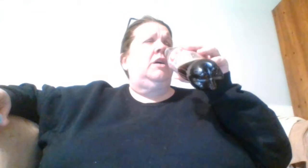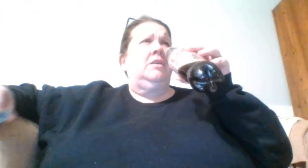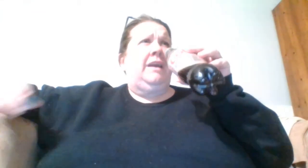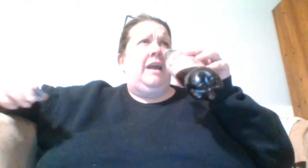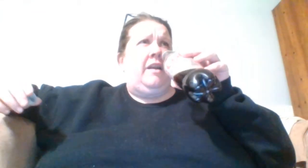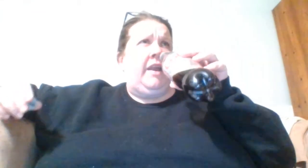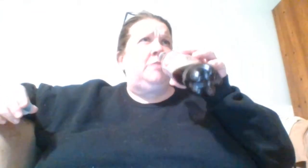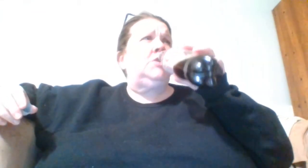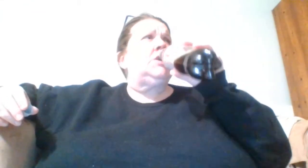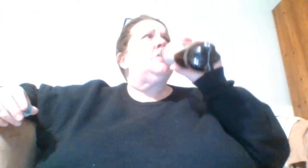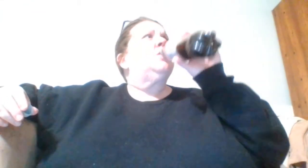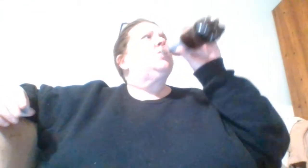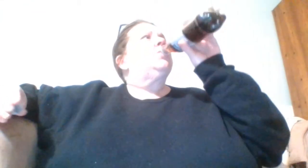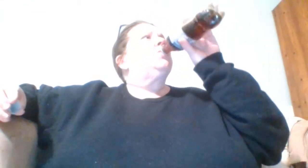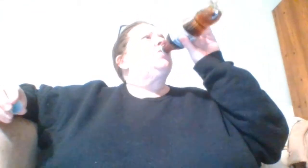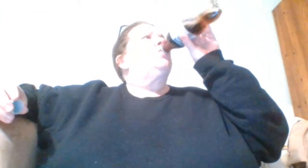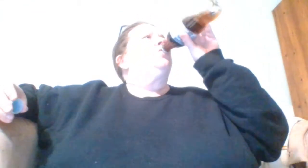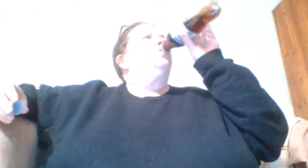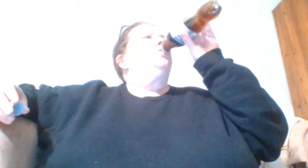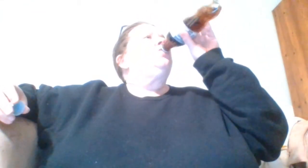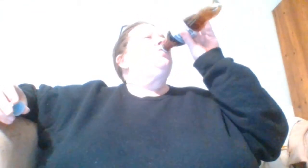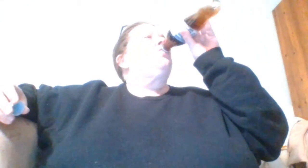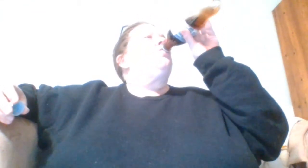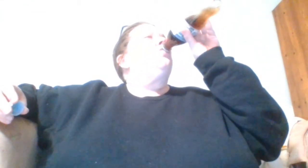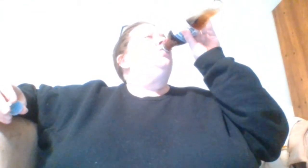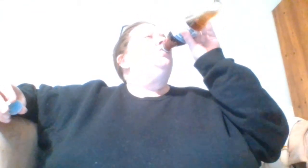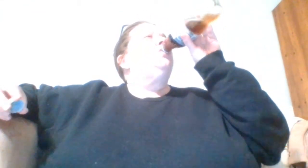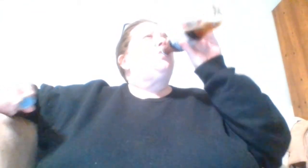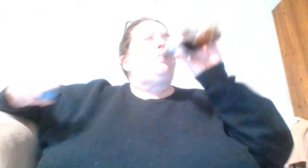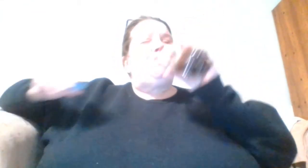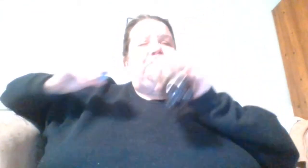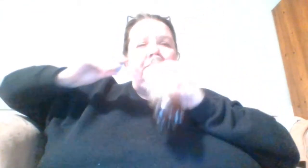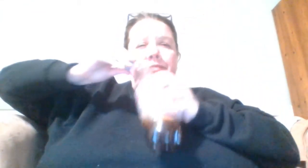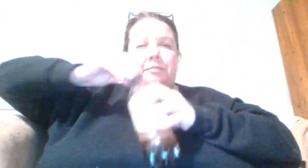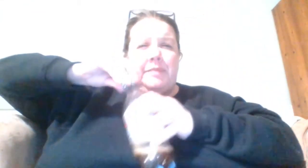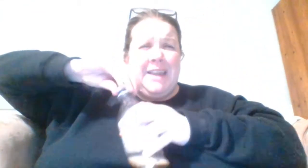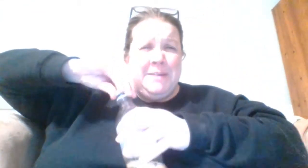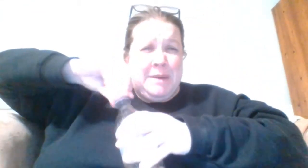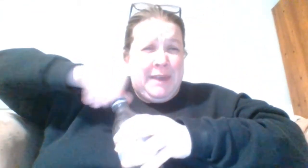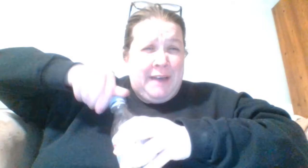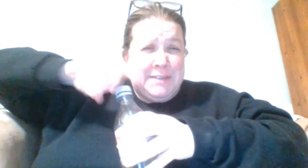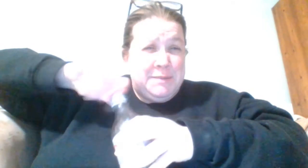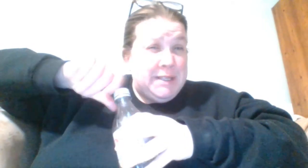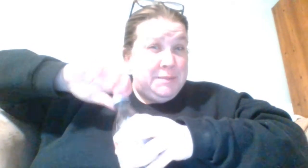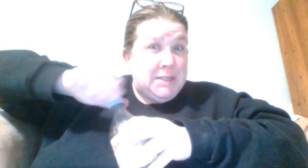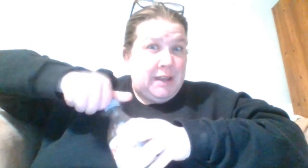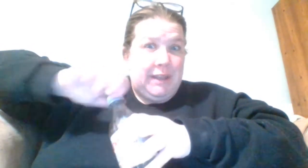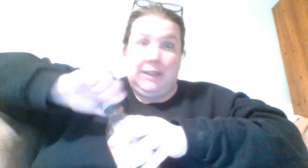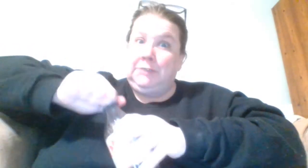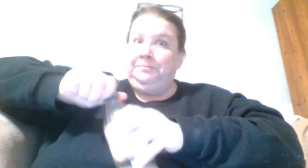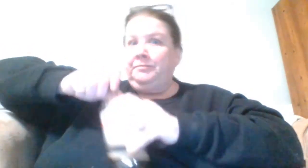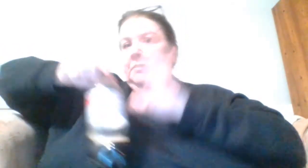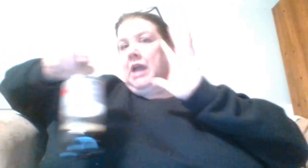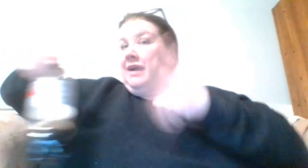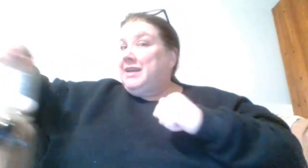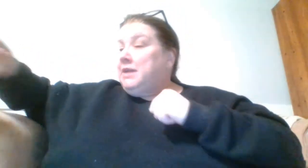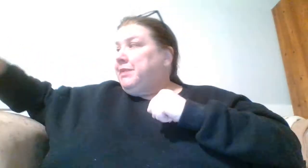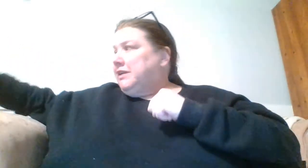and maybe have some tips on, like, on guinea pig